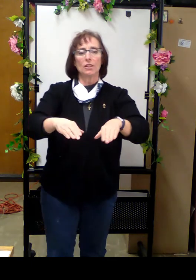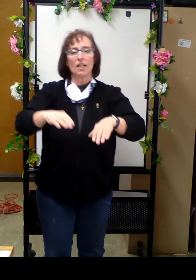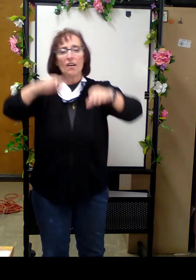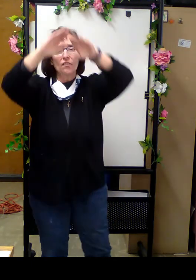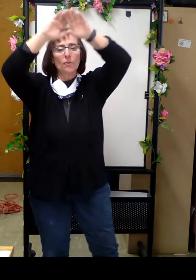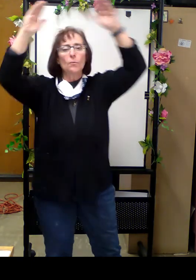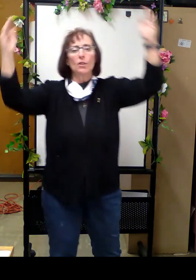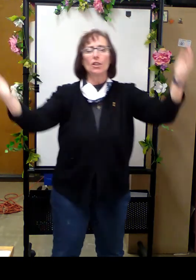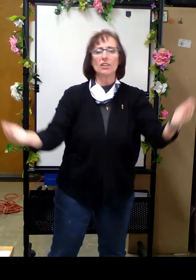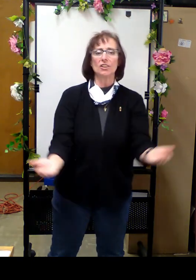of the